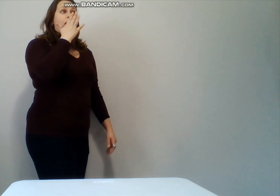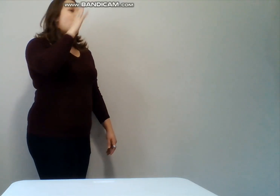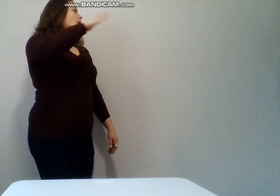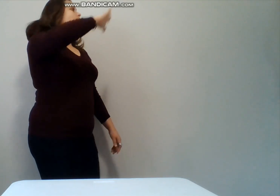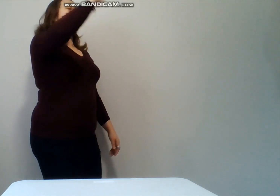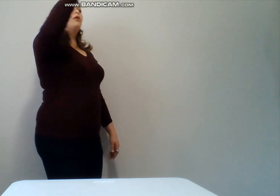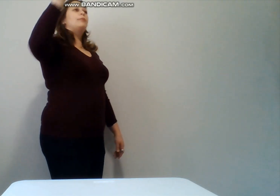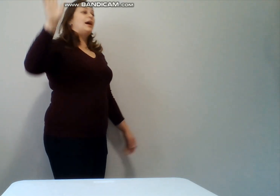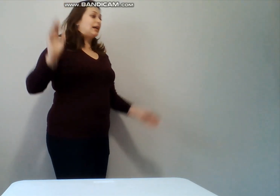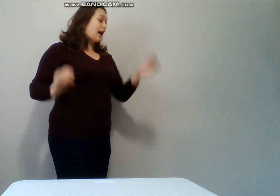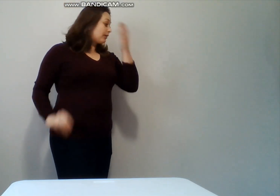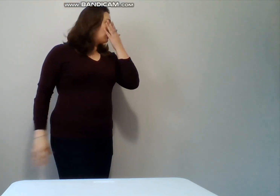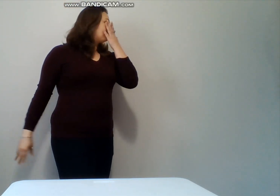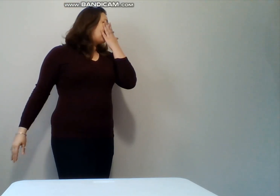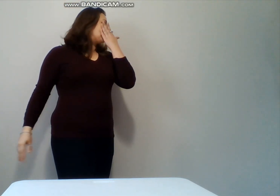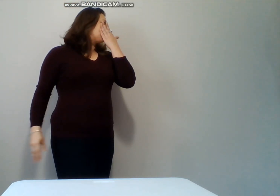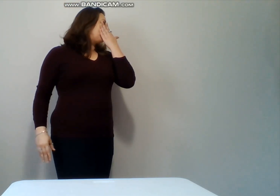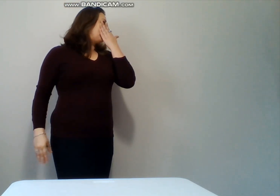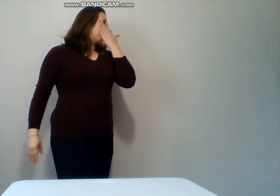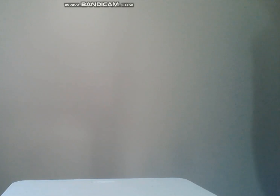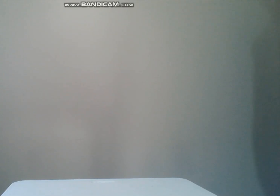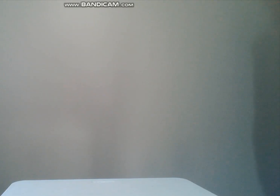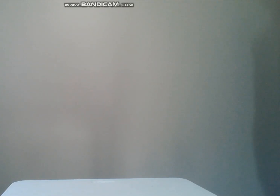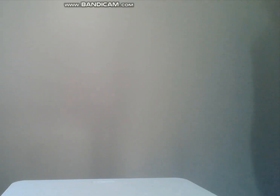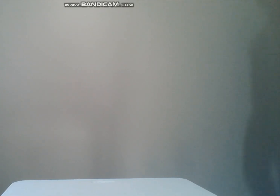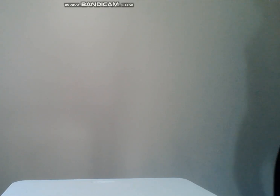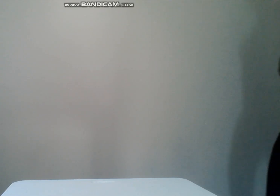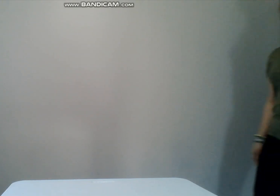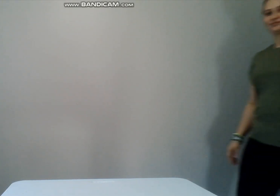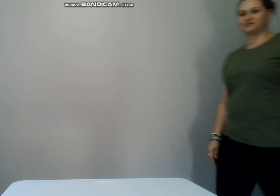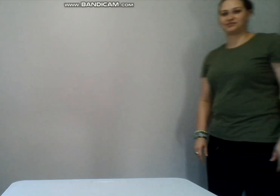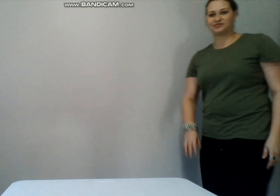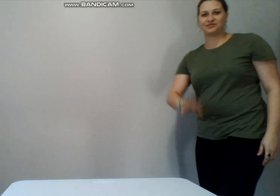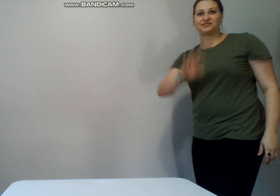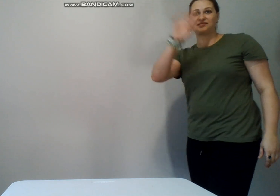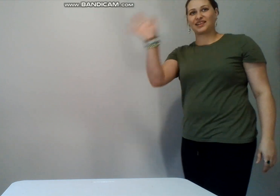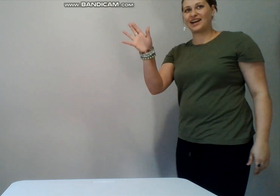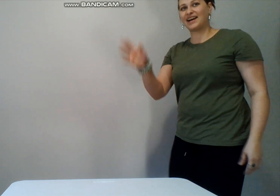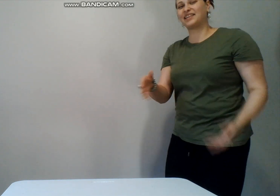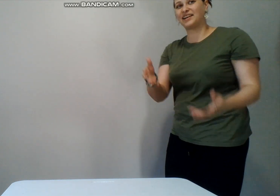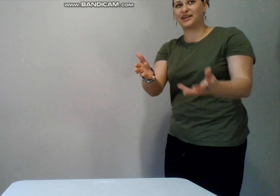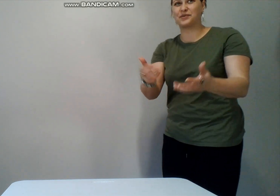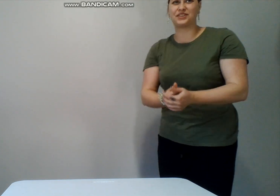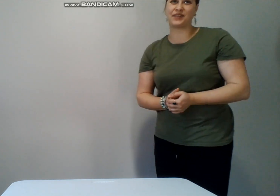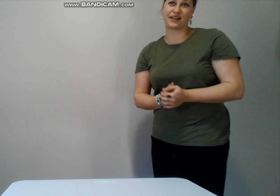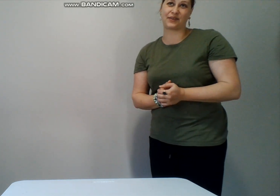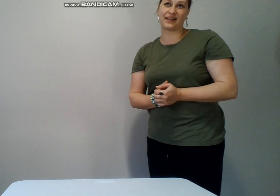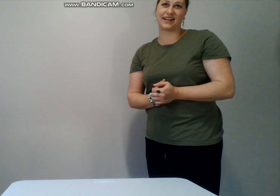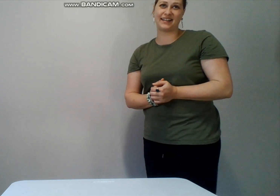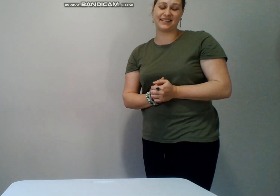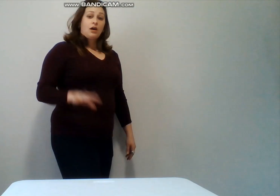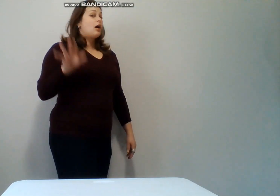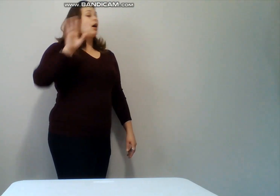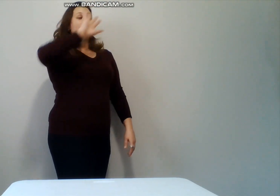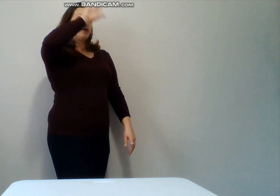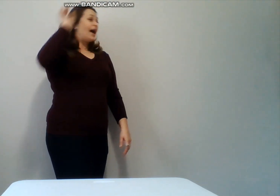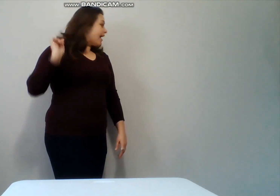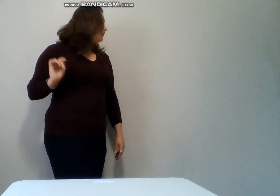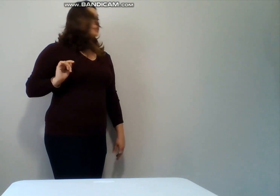oh my god what blasphemy hi there would you like a reading oh heavens